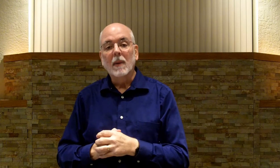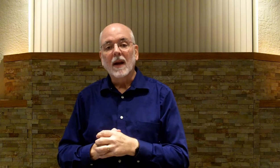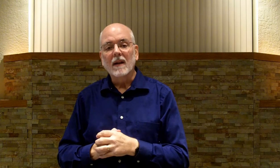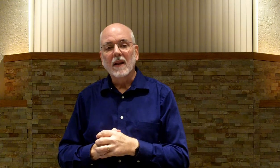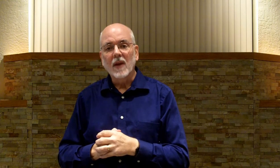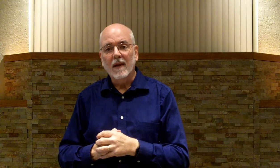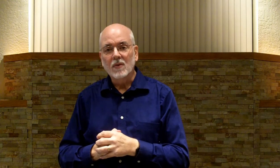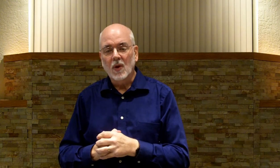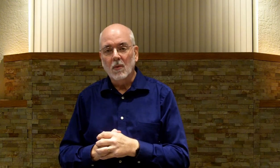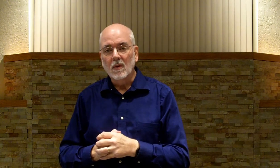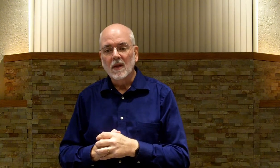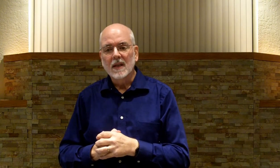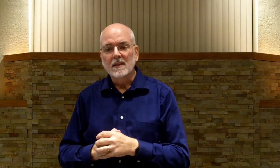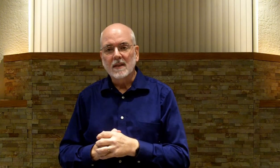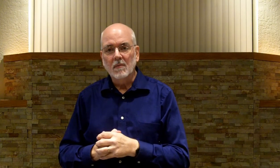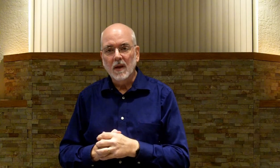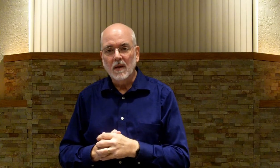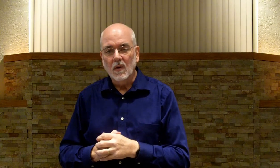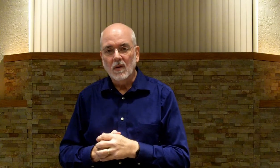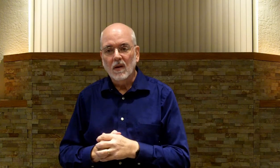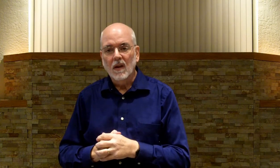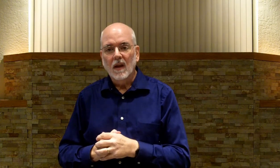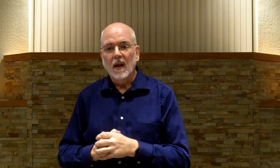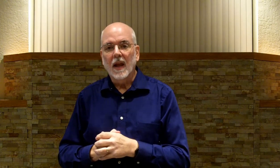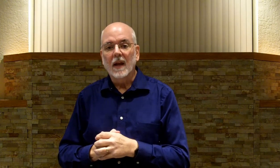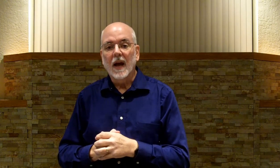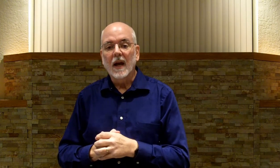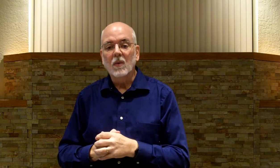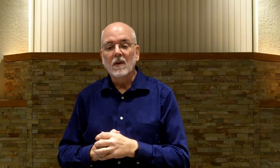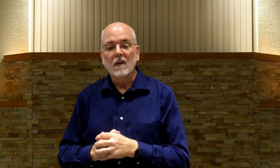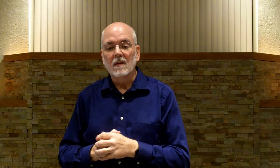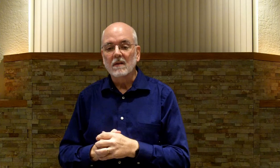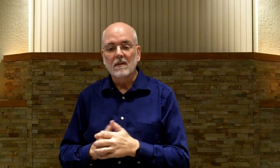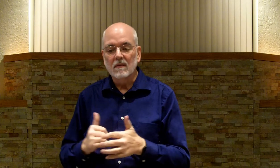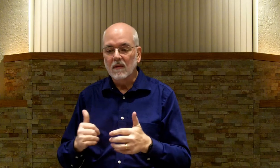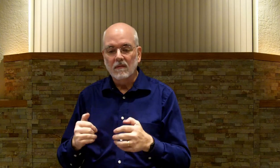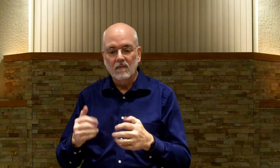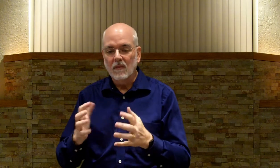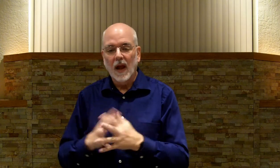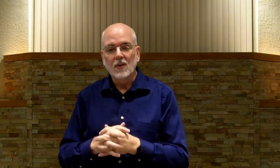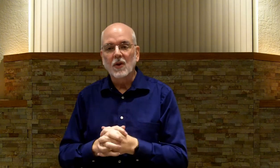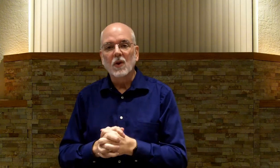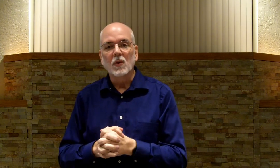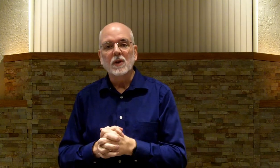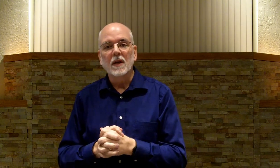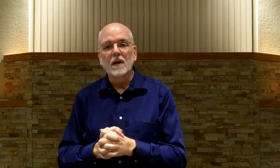But. If. You. Have. Trouble. Send. Me. A. Note. And. I. Will. I. Show. You. What. You. To.